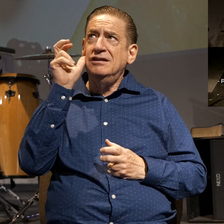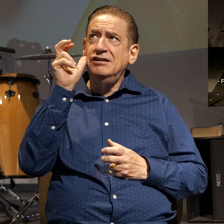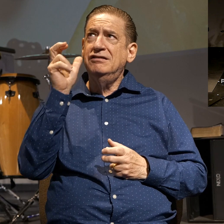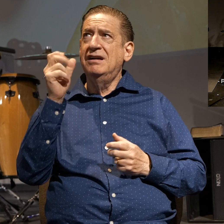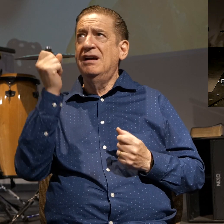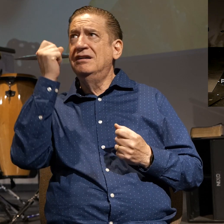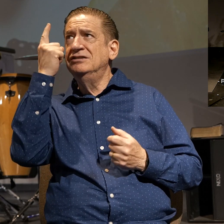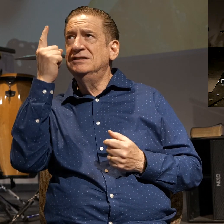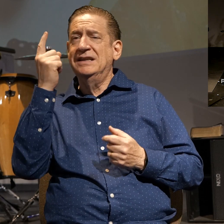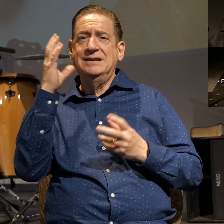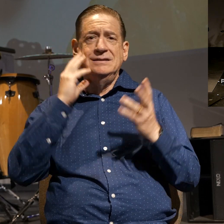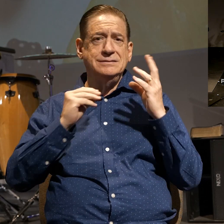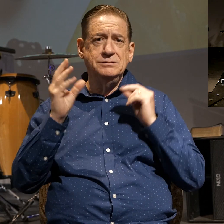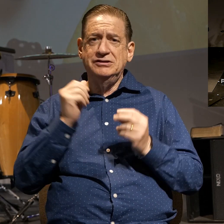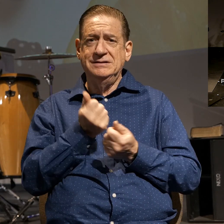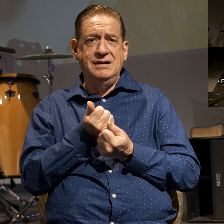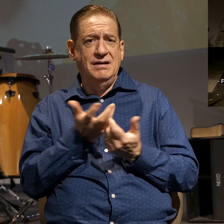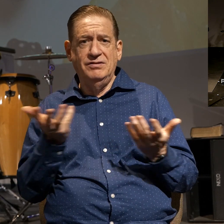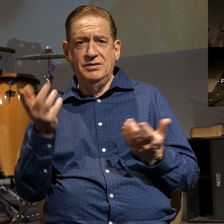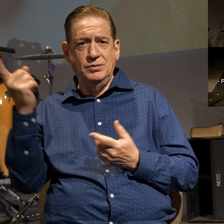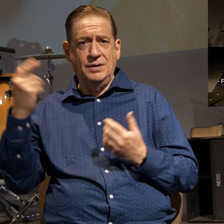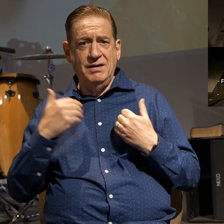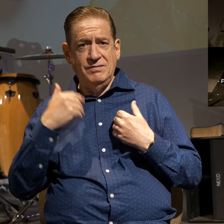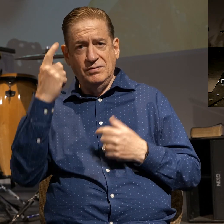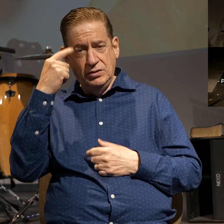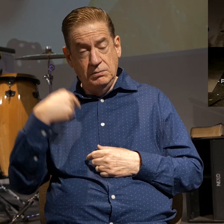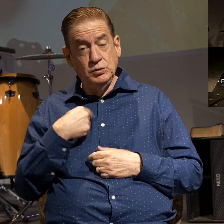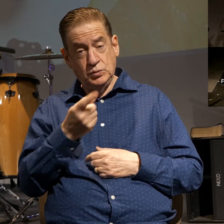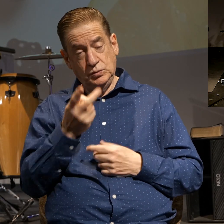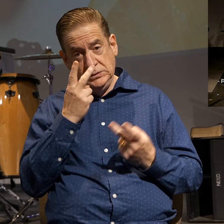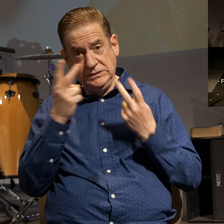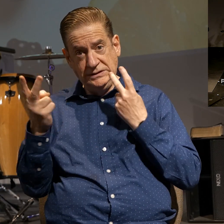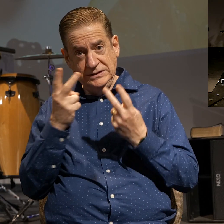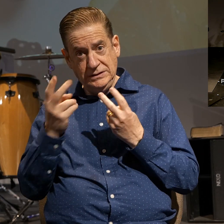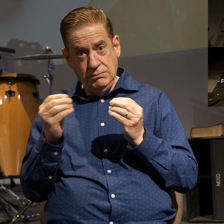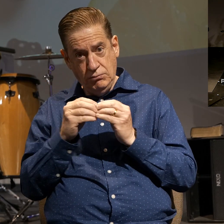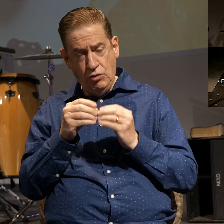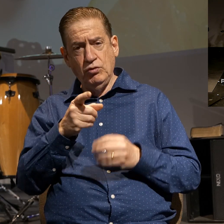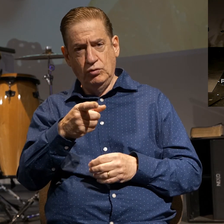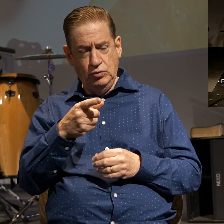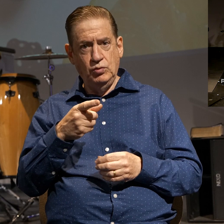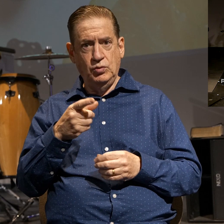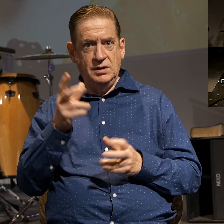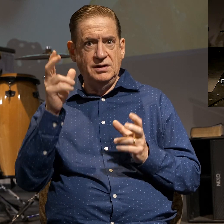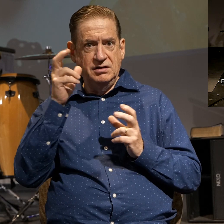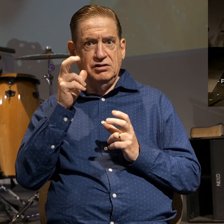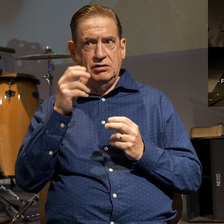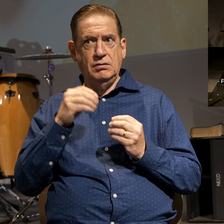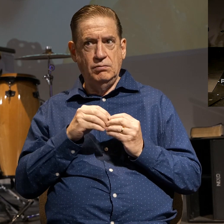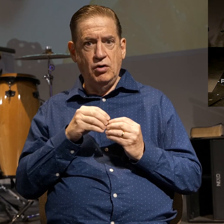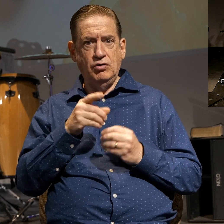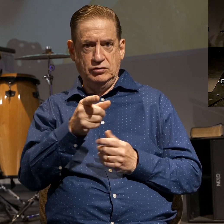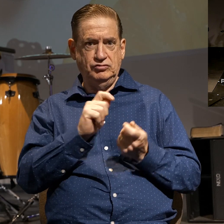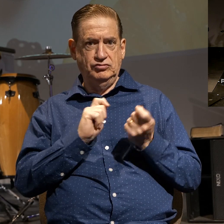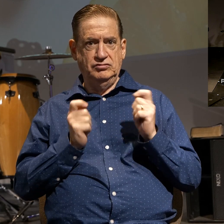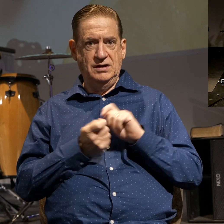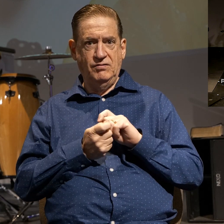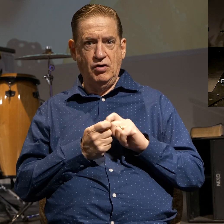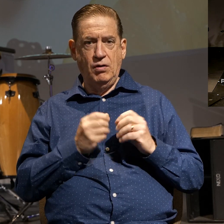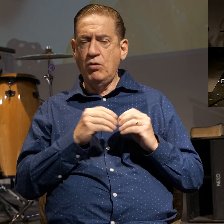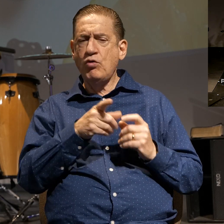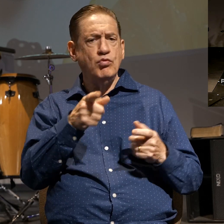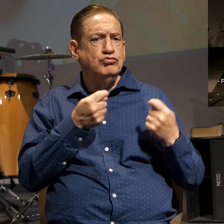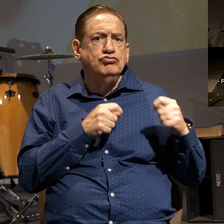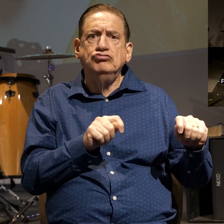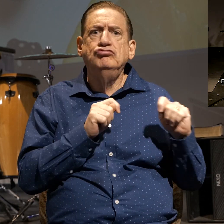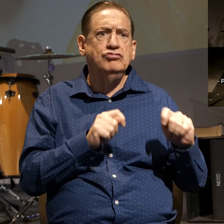all that you have for me so when you see more you will feel more leading you to be transformed more don't try harder